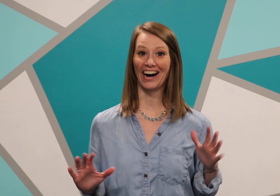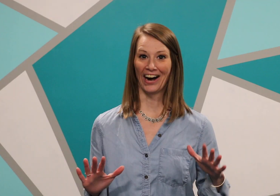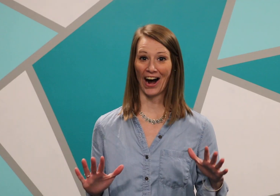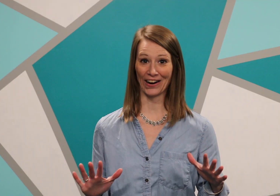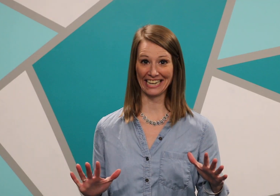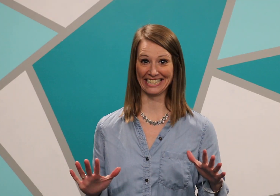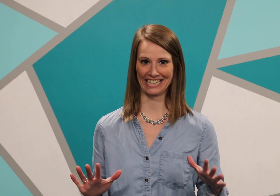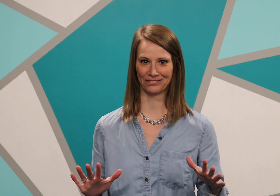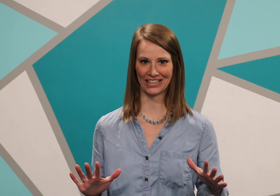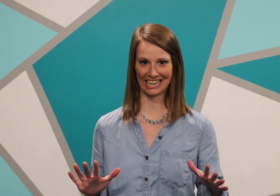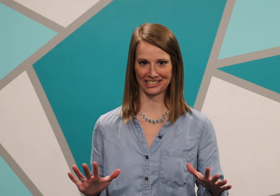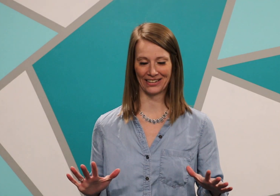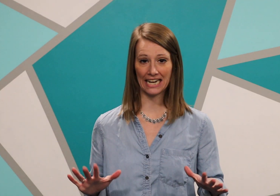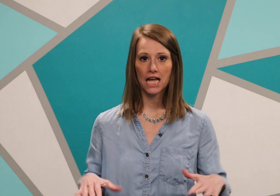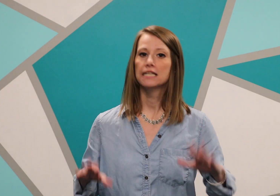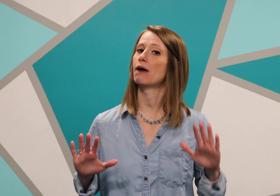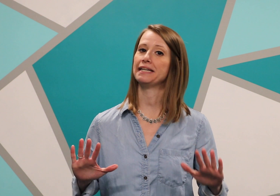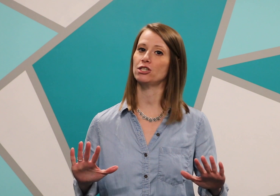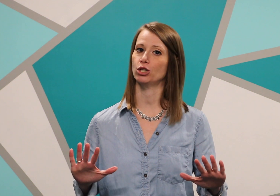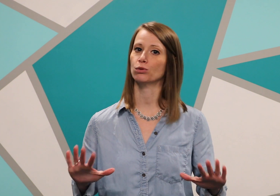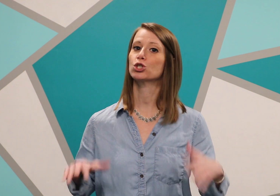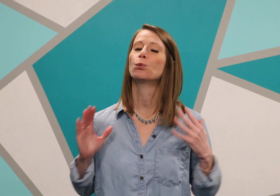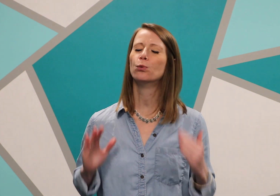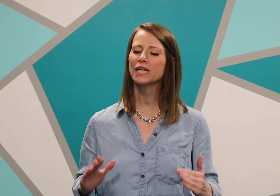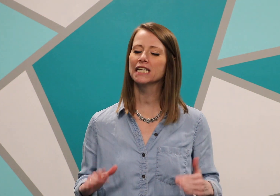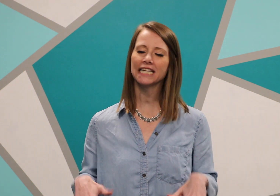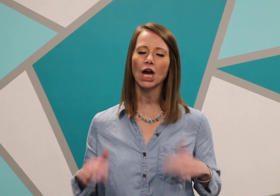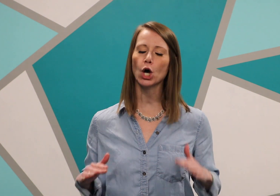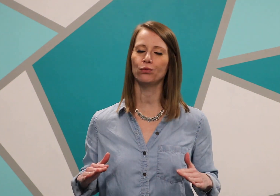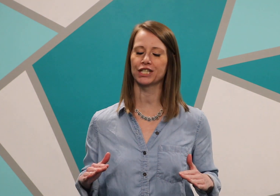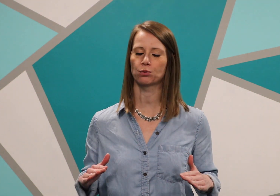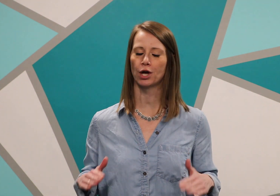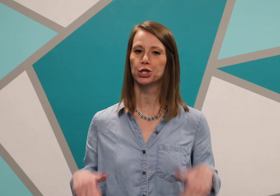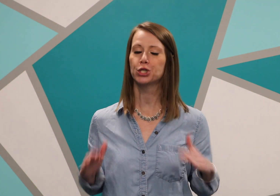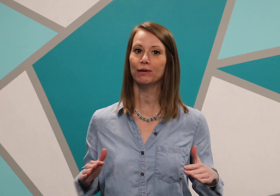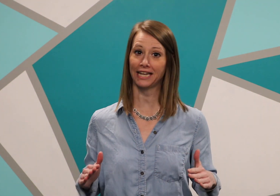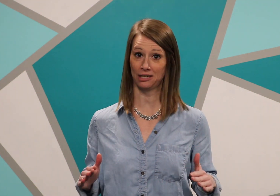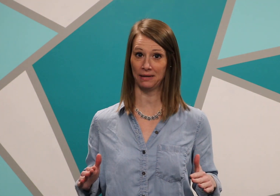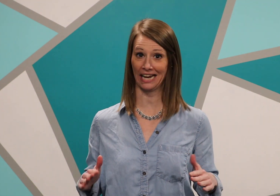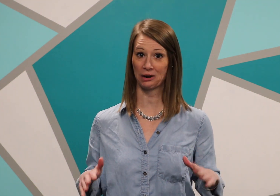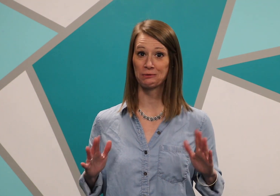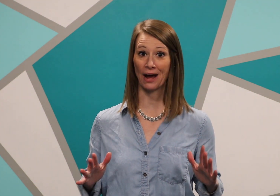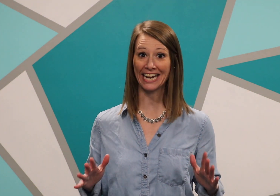All right, it's time for the next one. Now I need you to really own this one. Do it like you mean it. Ready?